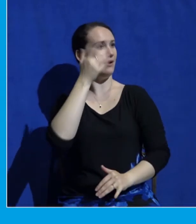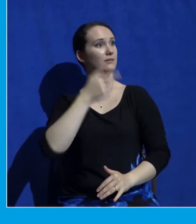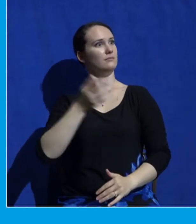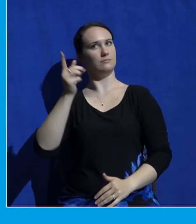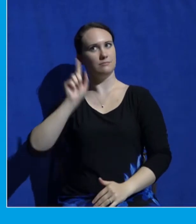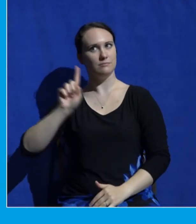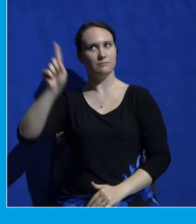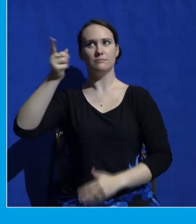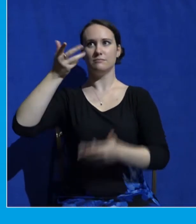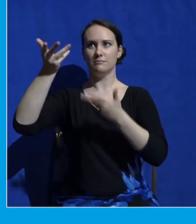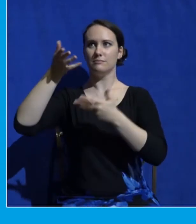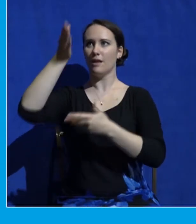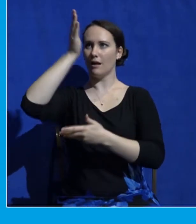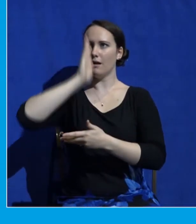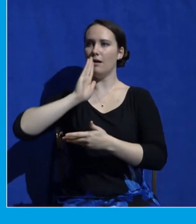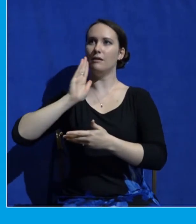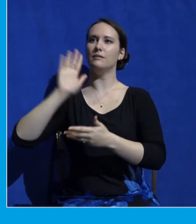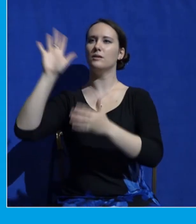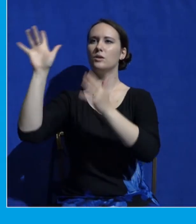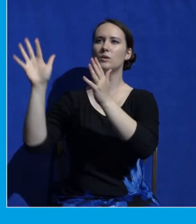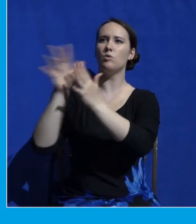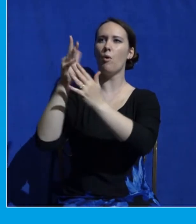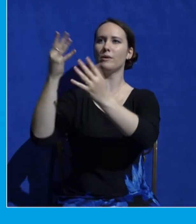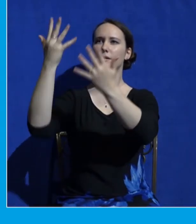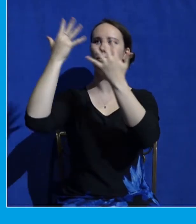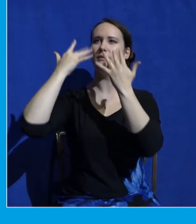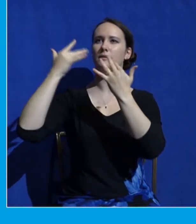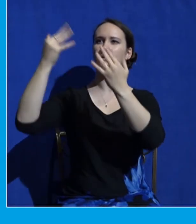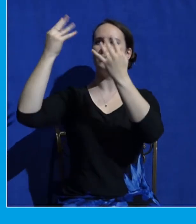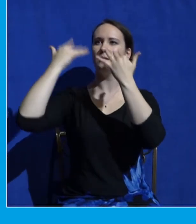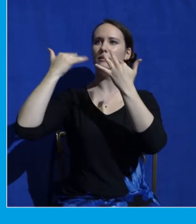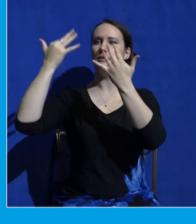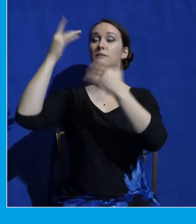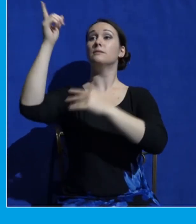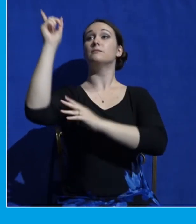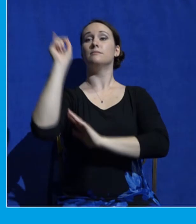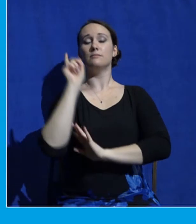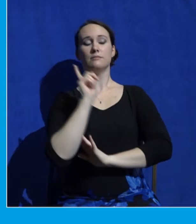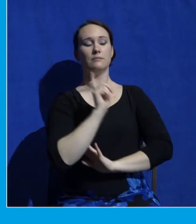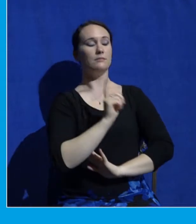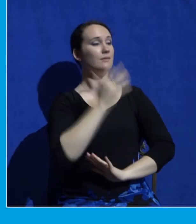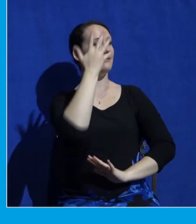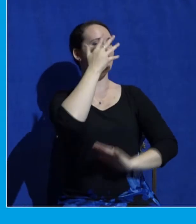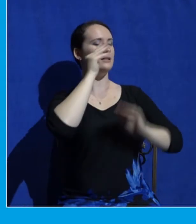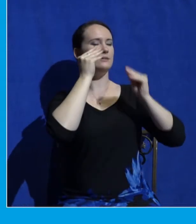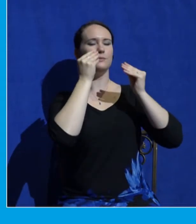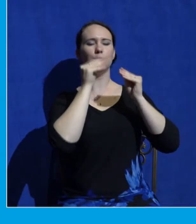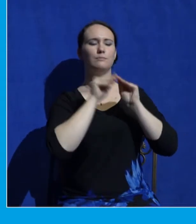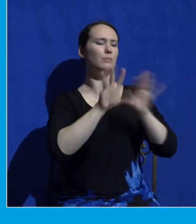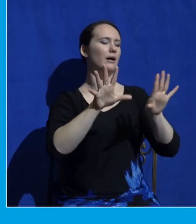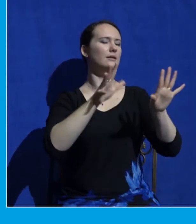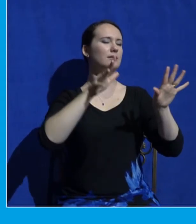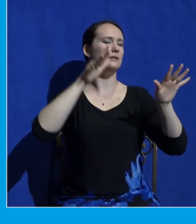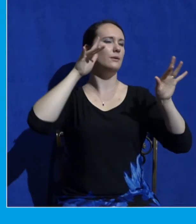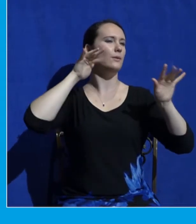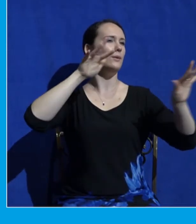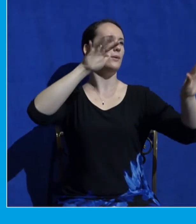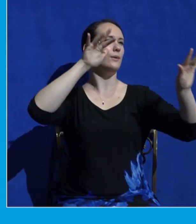Aaron and all the people of Israel saw Moses and behold, the skin of his face was shining. They were afraid to come near him. Imagine